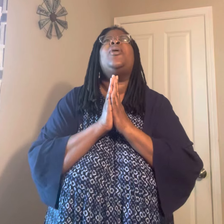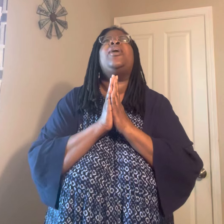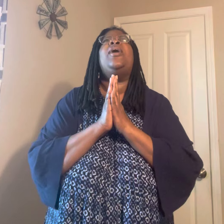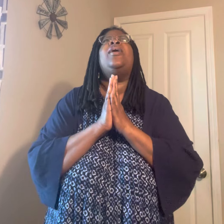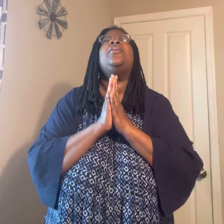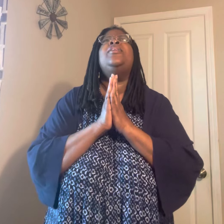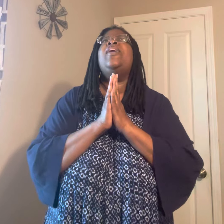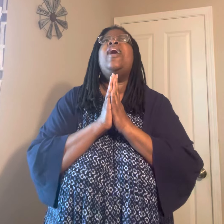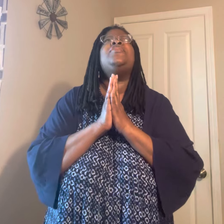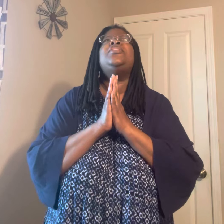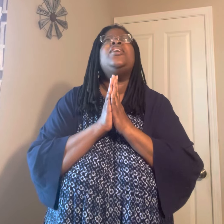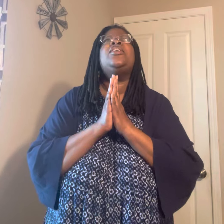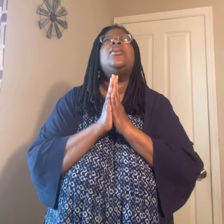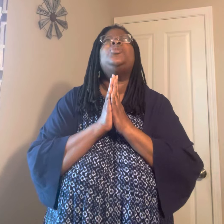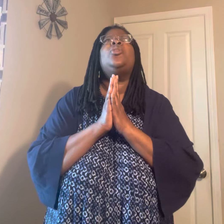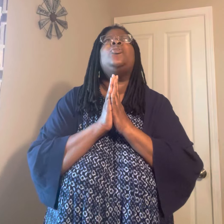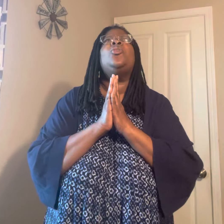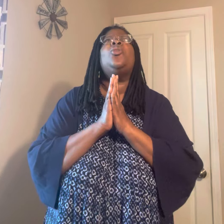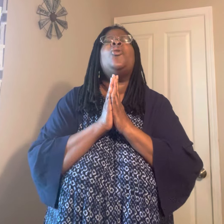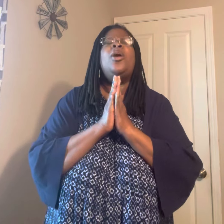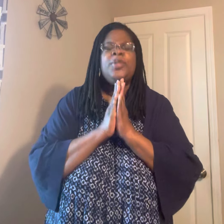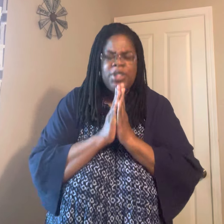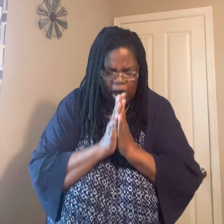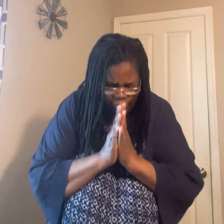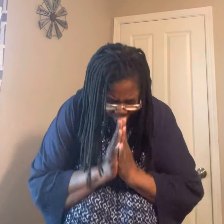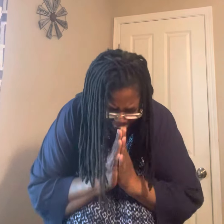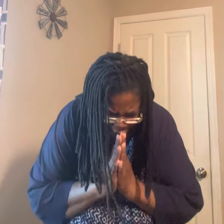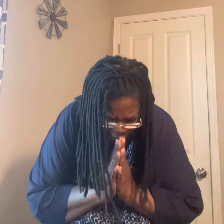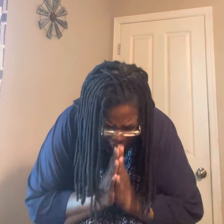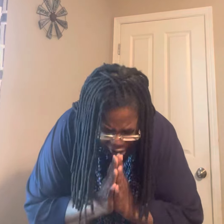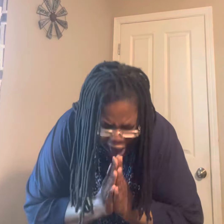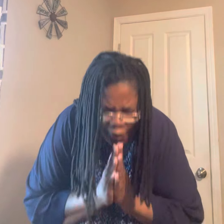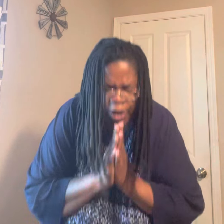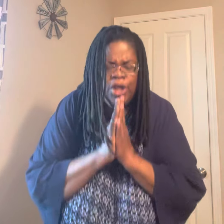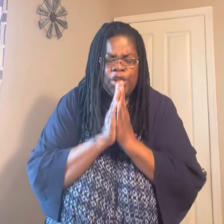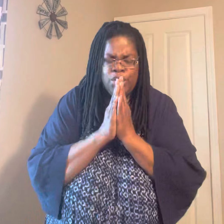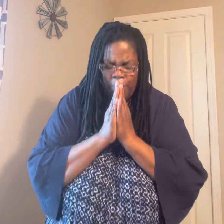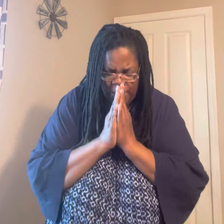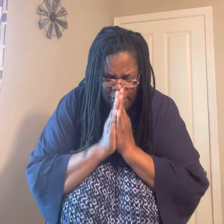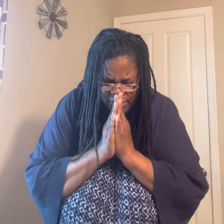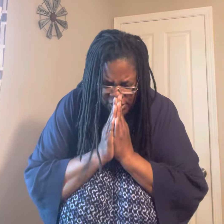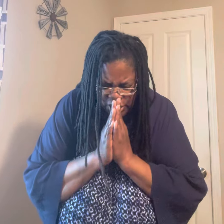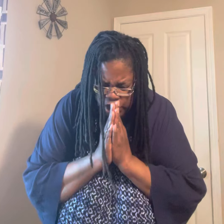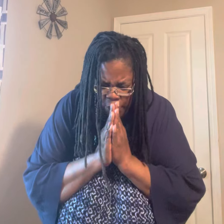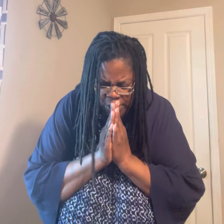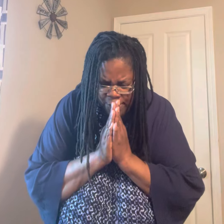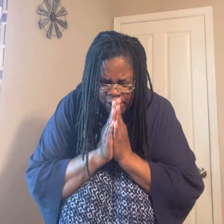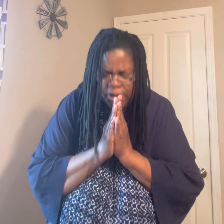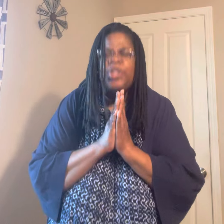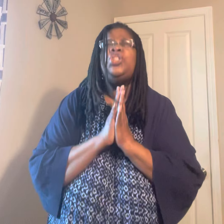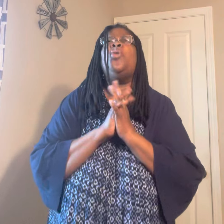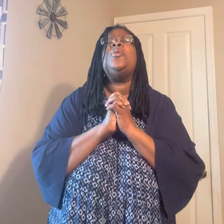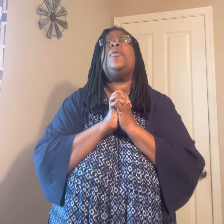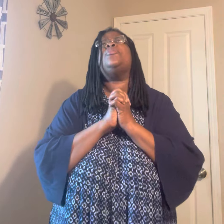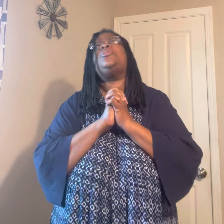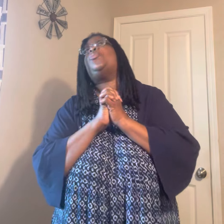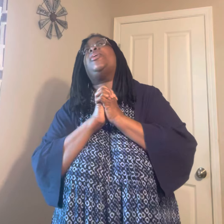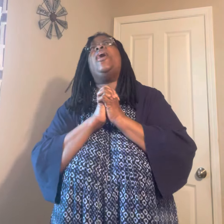Lord God. I have sinned and come short of your glory. I'm sorry, Lord God. I'm sorry. Show me mercy. Show me mercy. Show me mercy, Lord God.